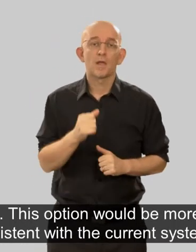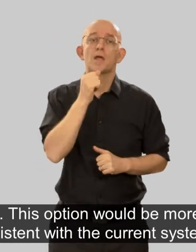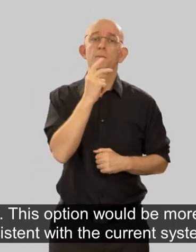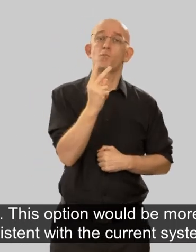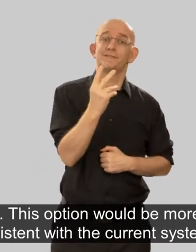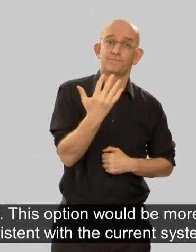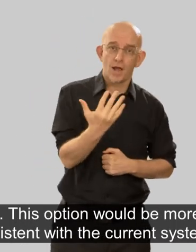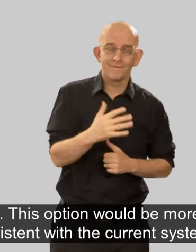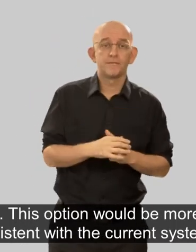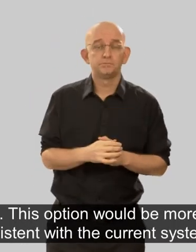number 25